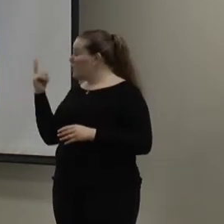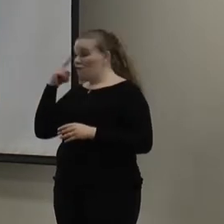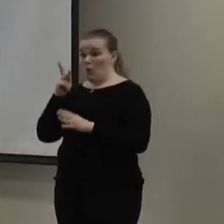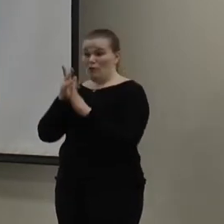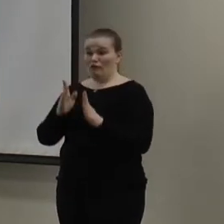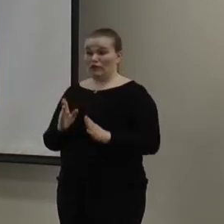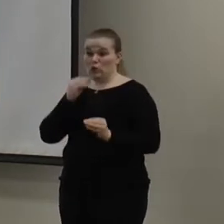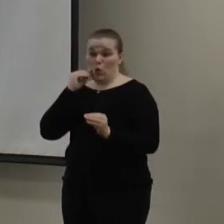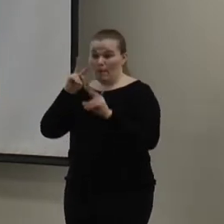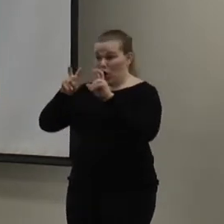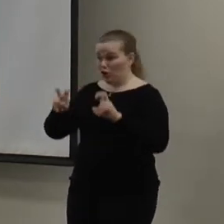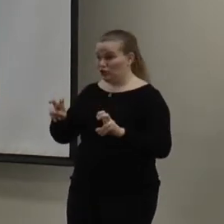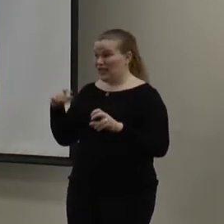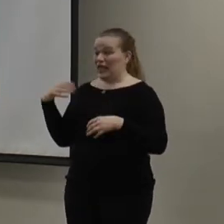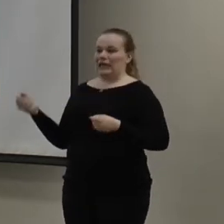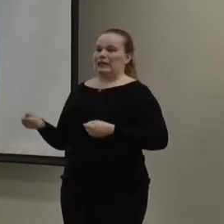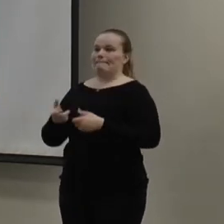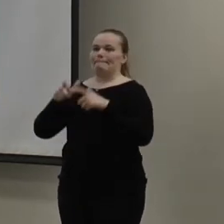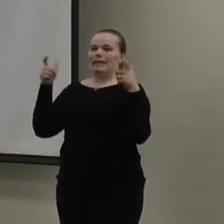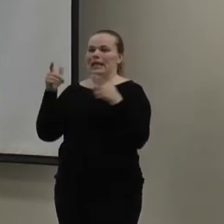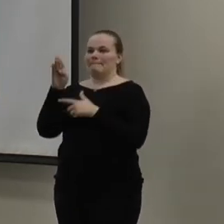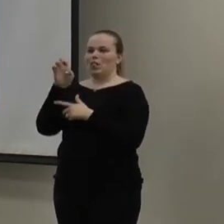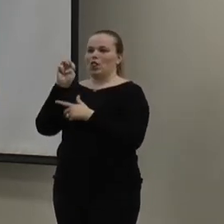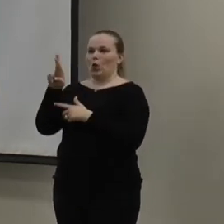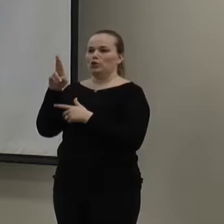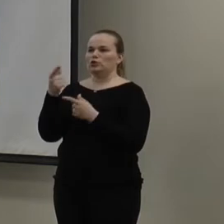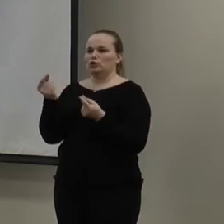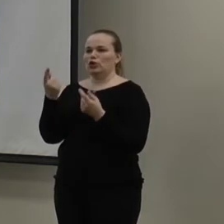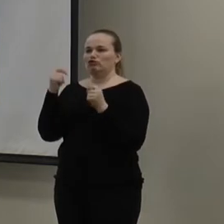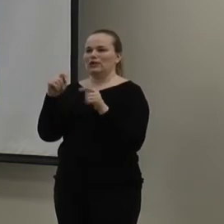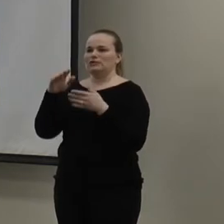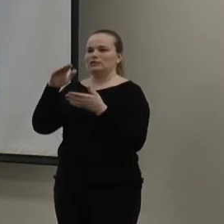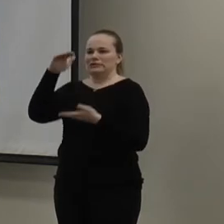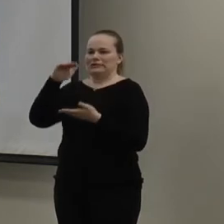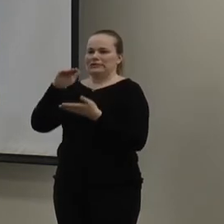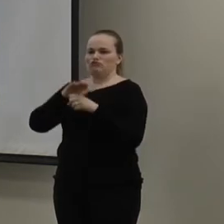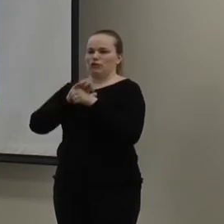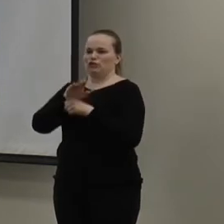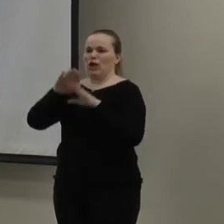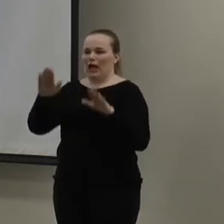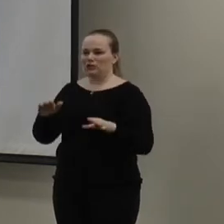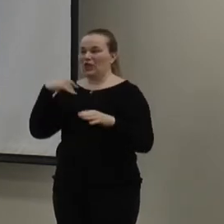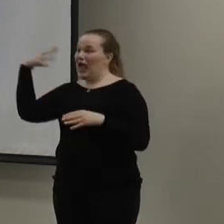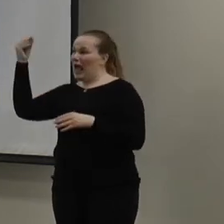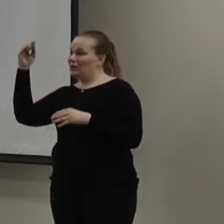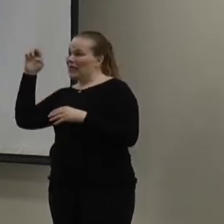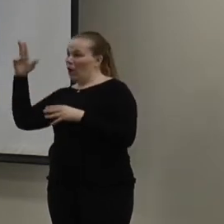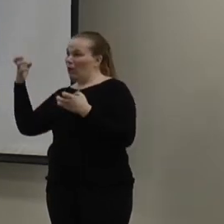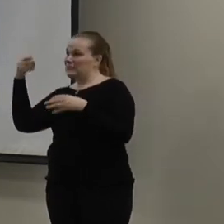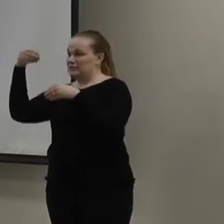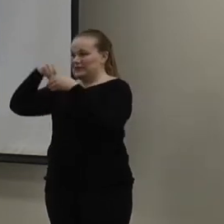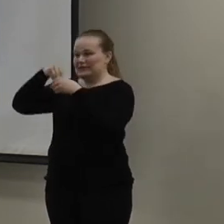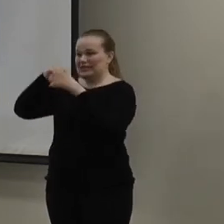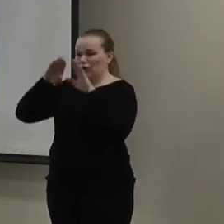home energy auditors, they can get this blower door test. So, basically, they're trying to depressurize your home so that the outside air wants to come in,